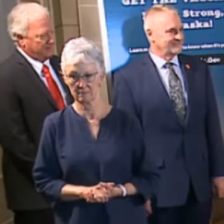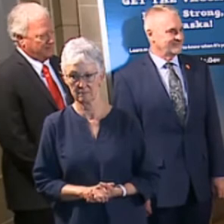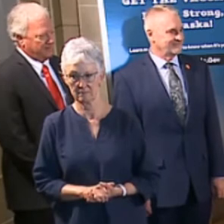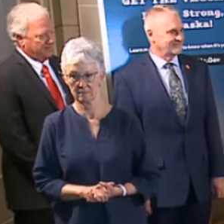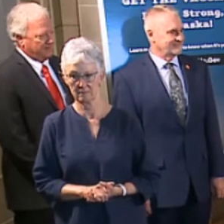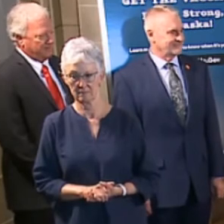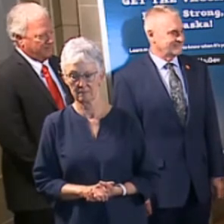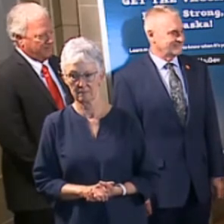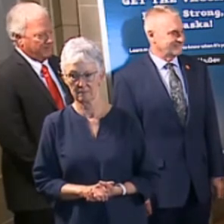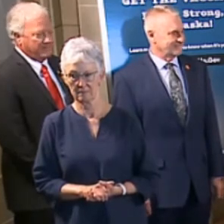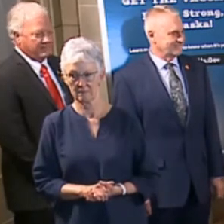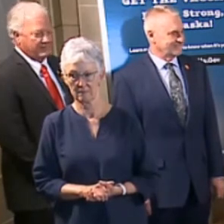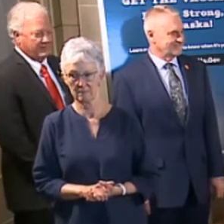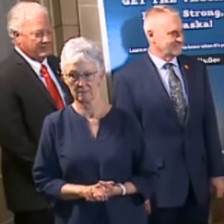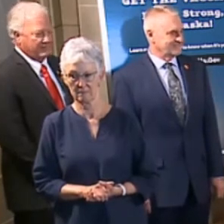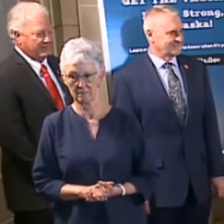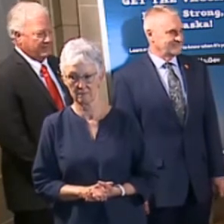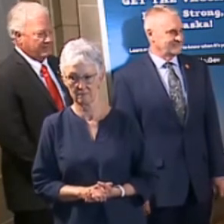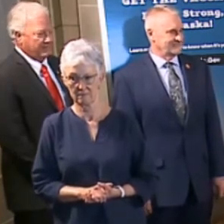All right, great. Thank you.